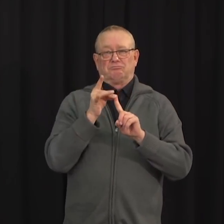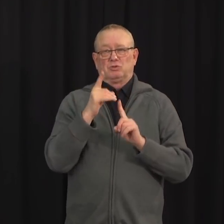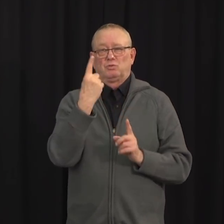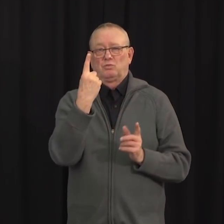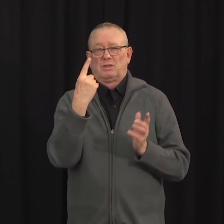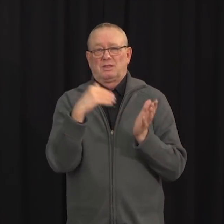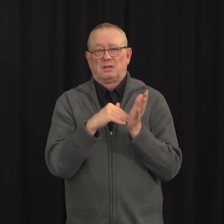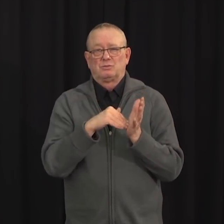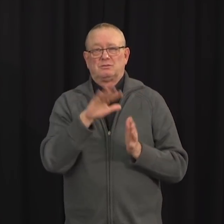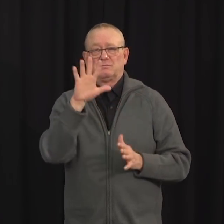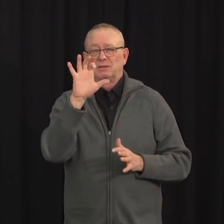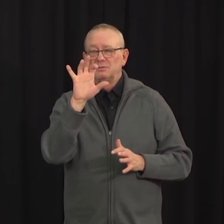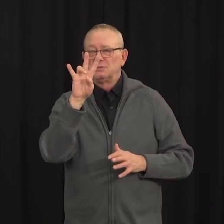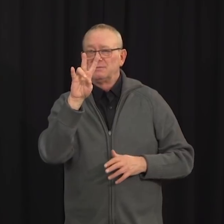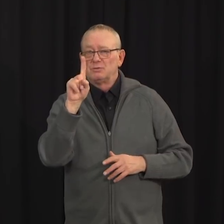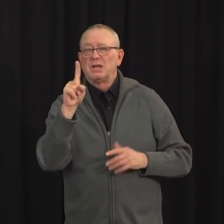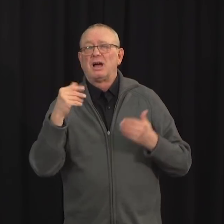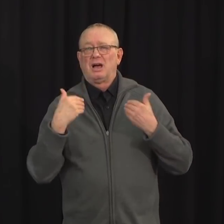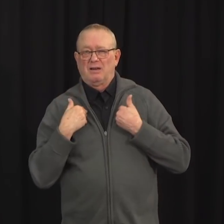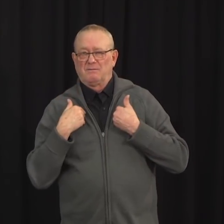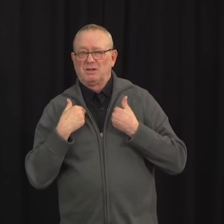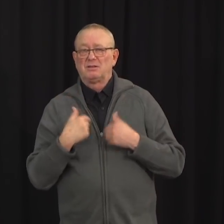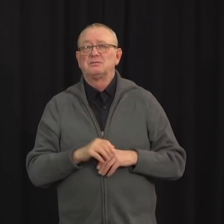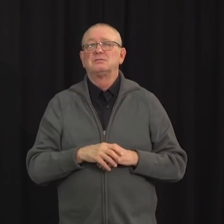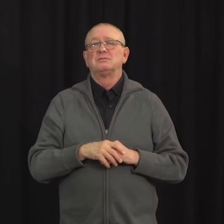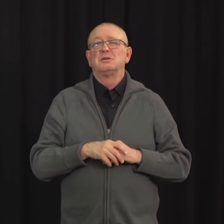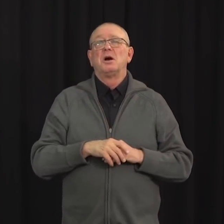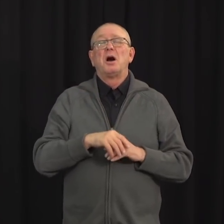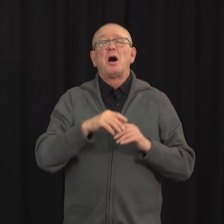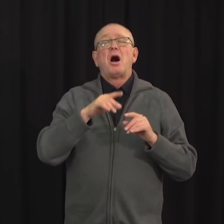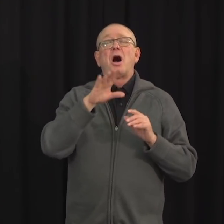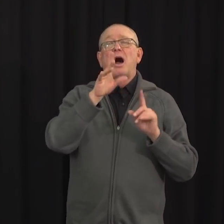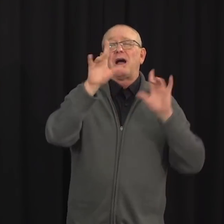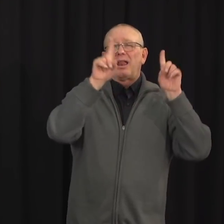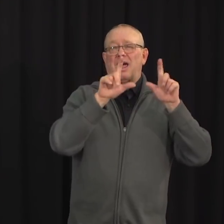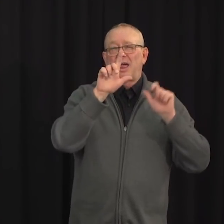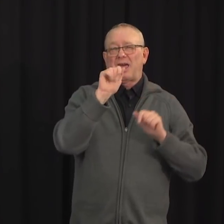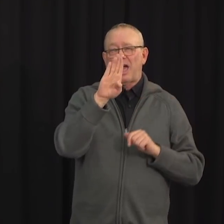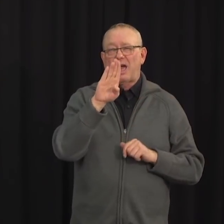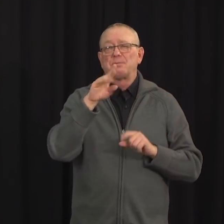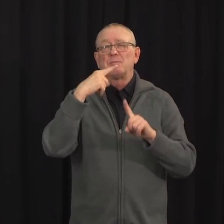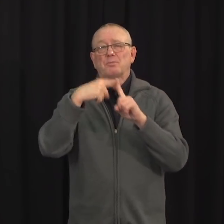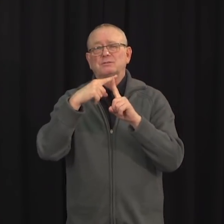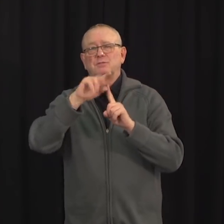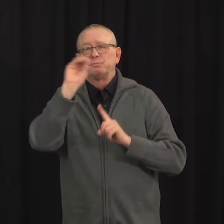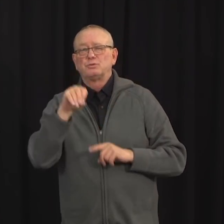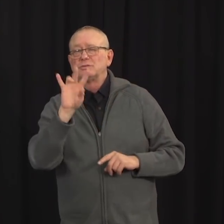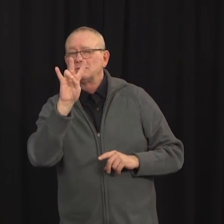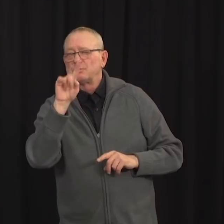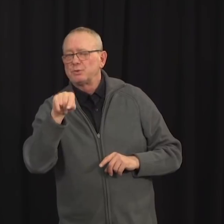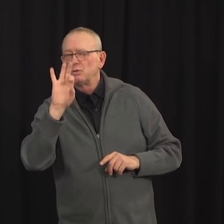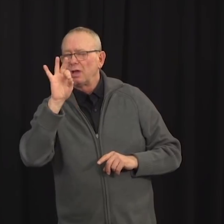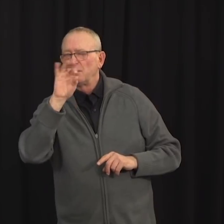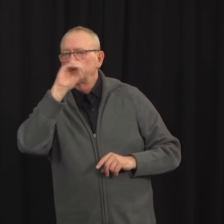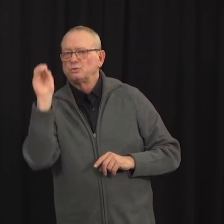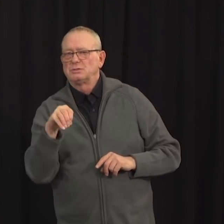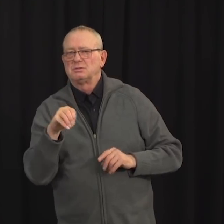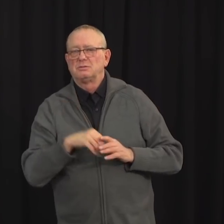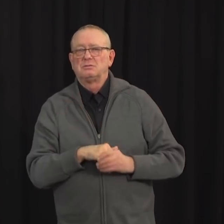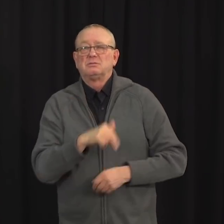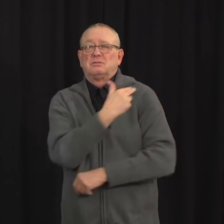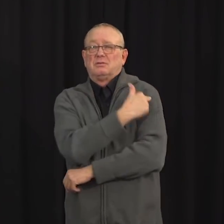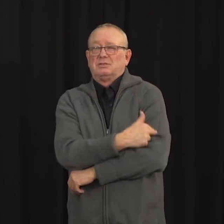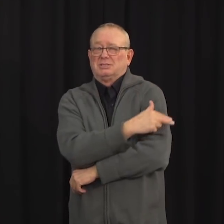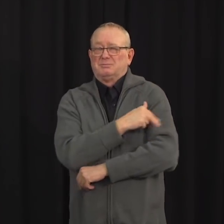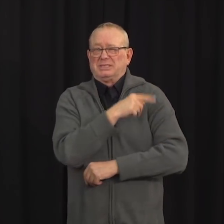positivity rate currently stands at about 7.9%. There are now 763 people in hospital